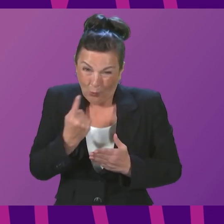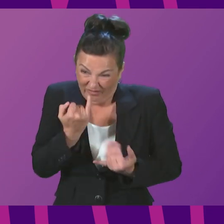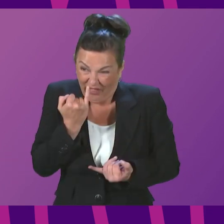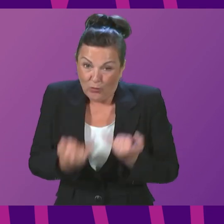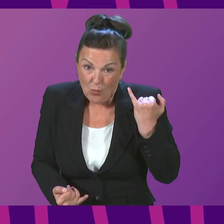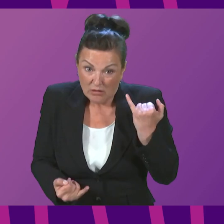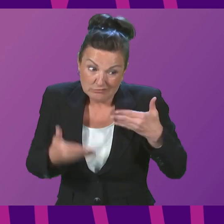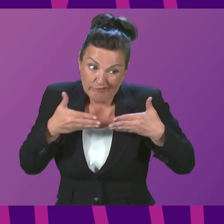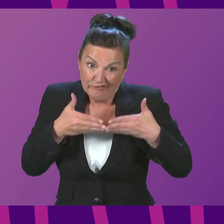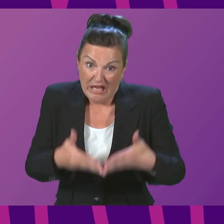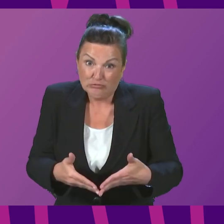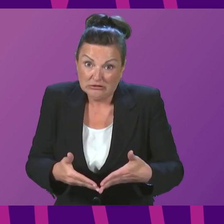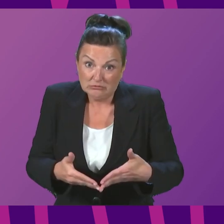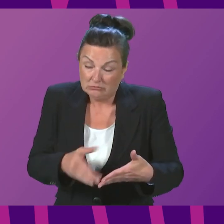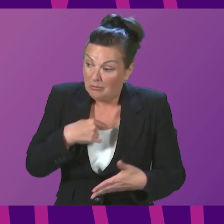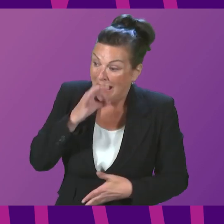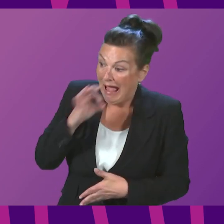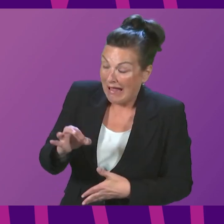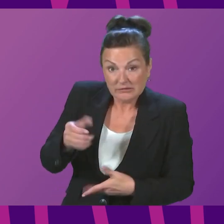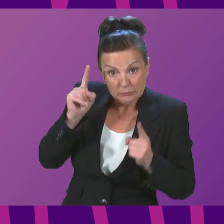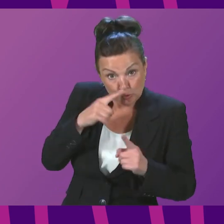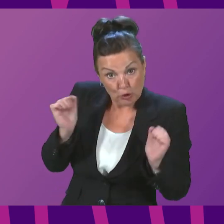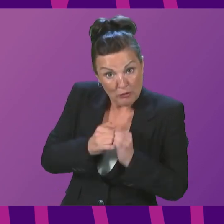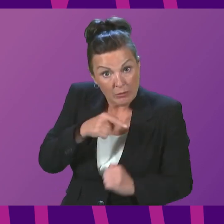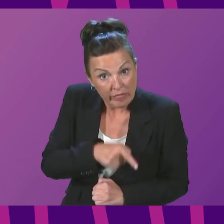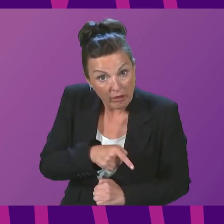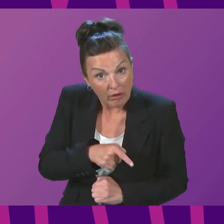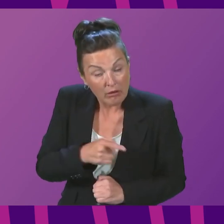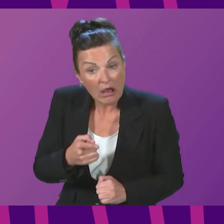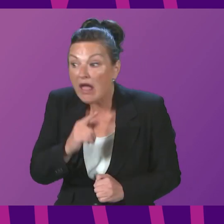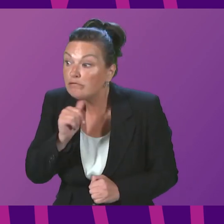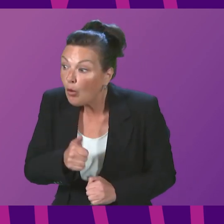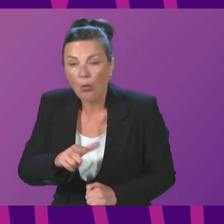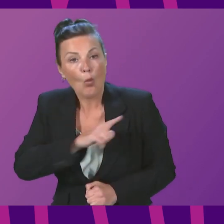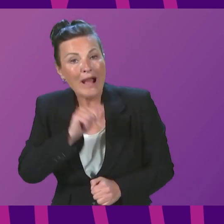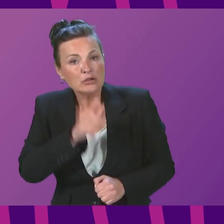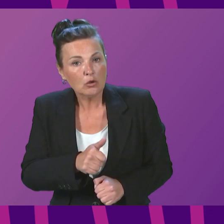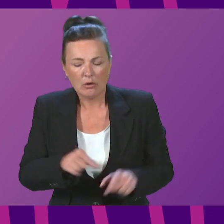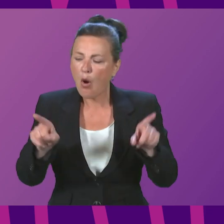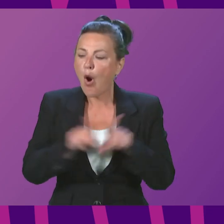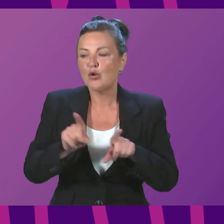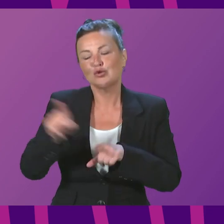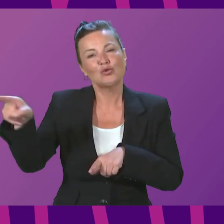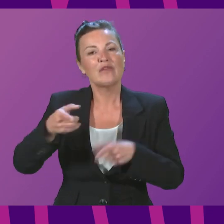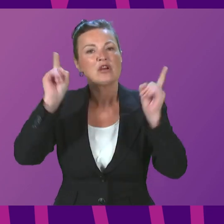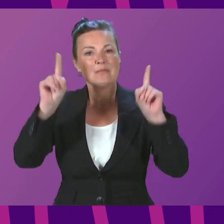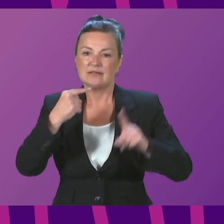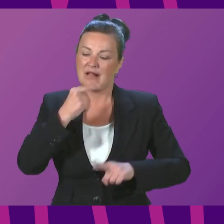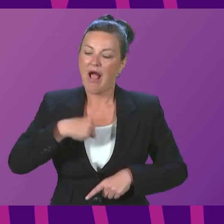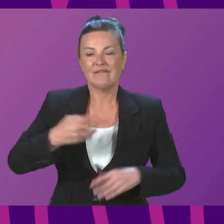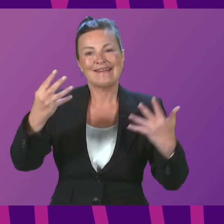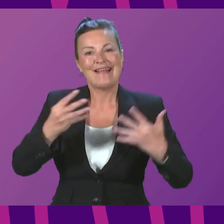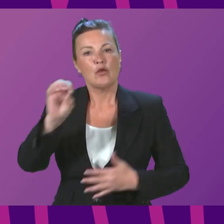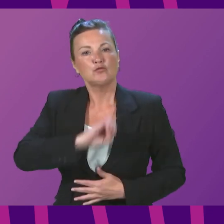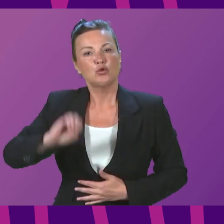do you agree with that comment? And if not, why not? But secondly, I know the First Minister has the 19th of October next year penciled in her